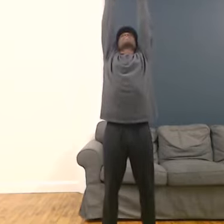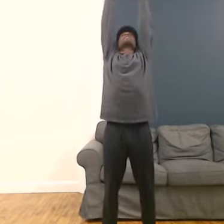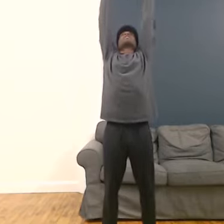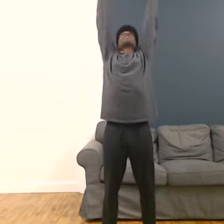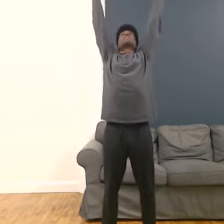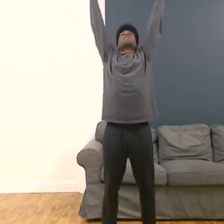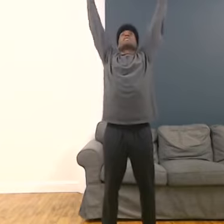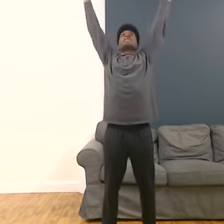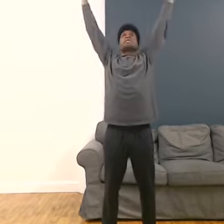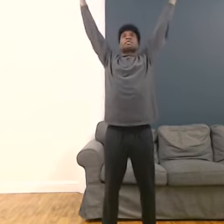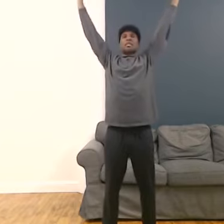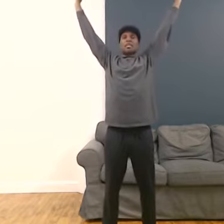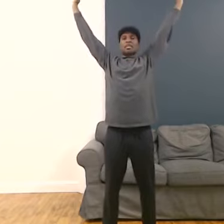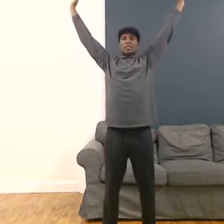Exhale. Release the hands.